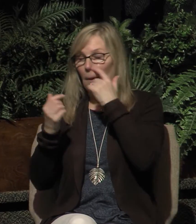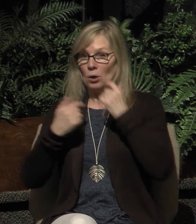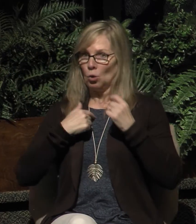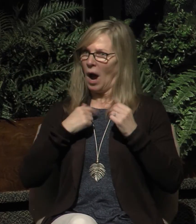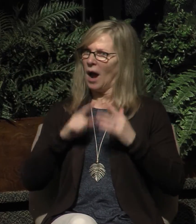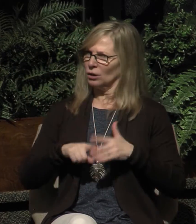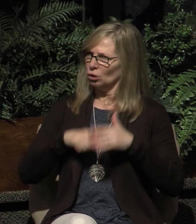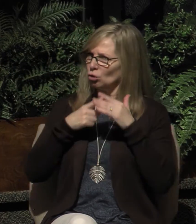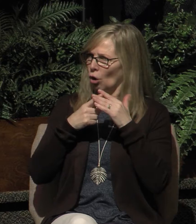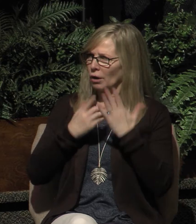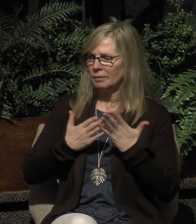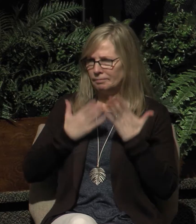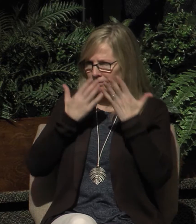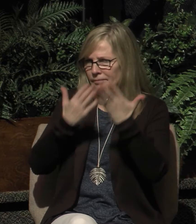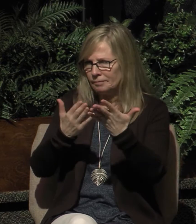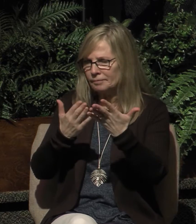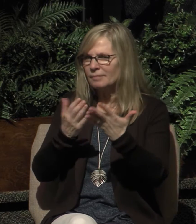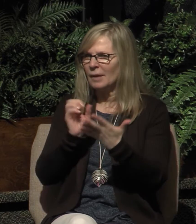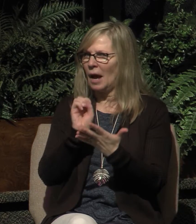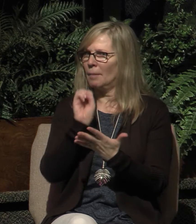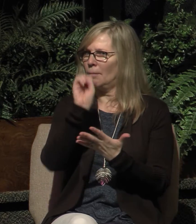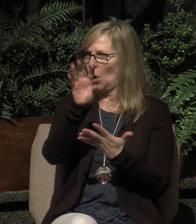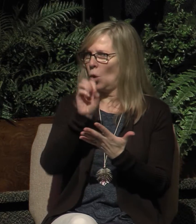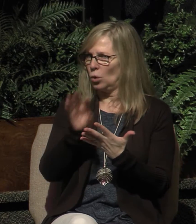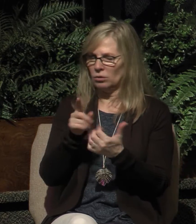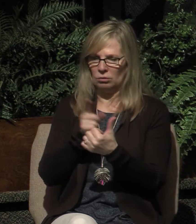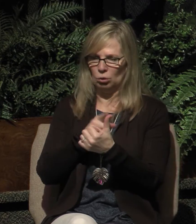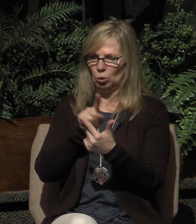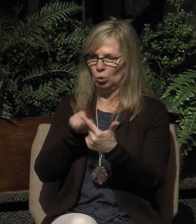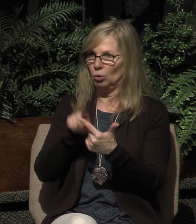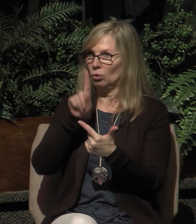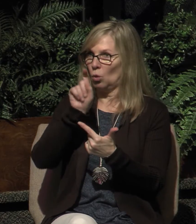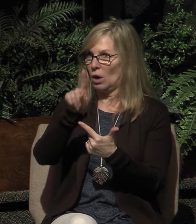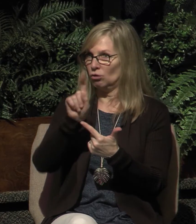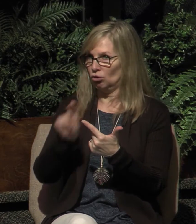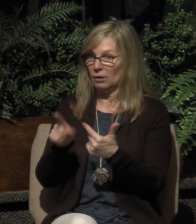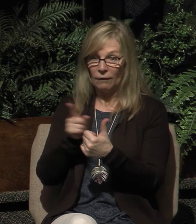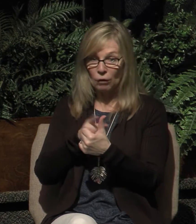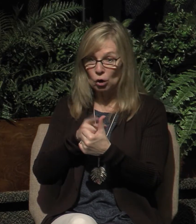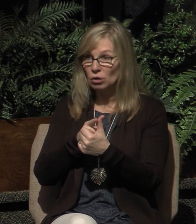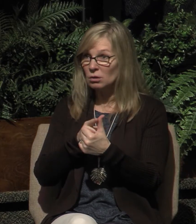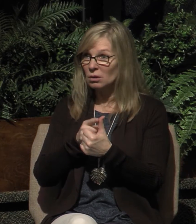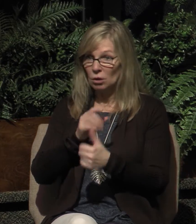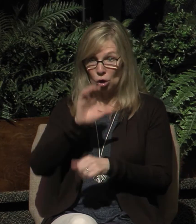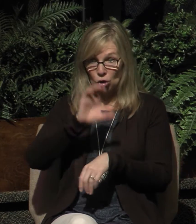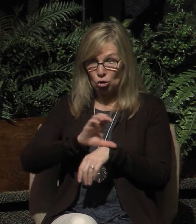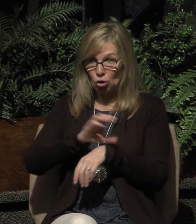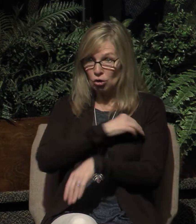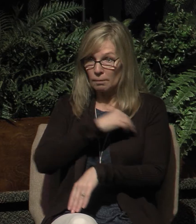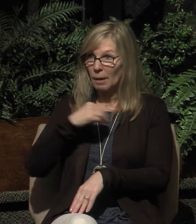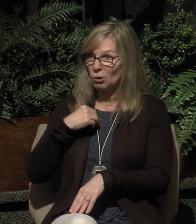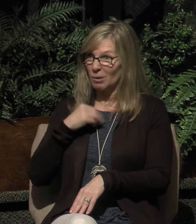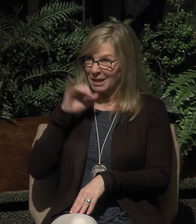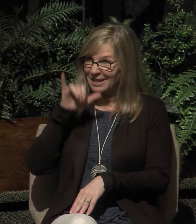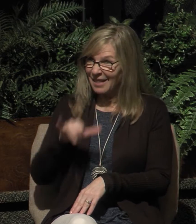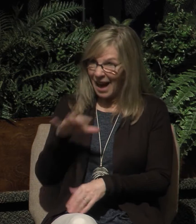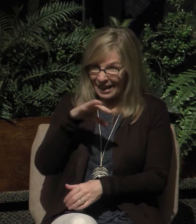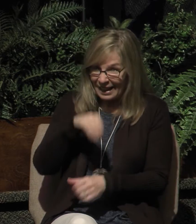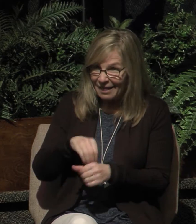questions. Question number one, is church membership biblical? I mean, is it even biblical? And we concluded that it